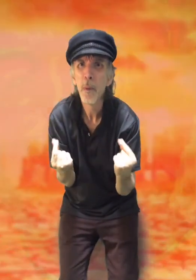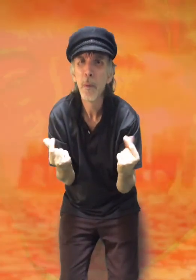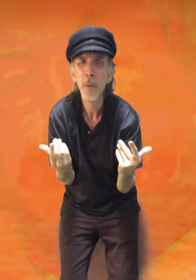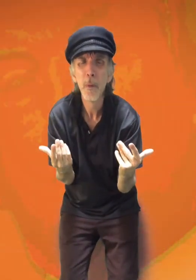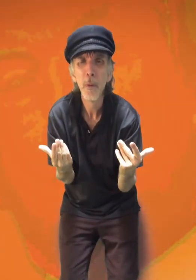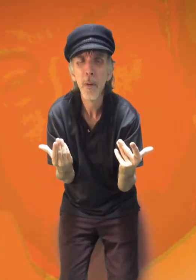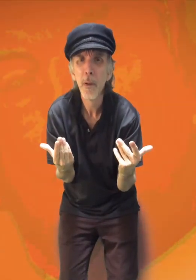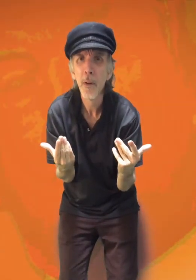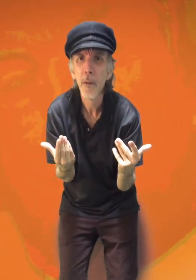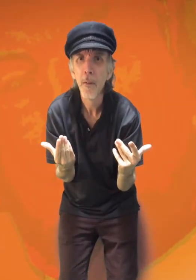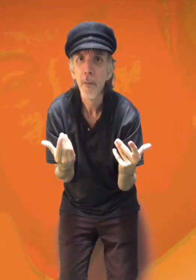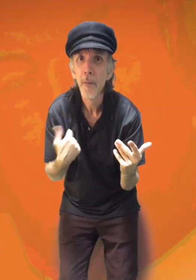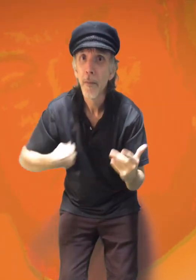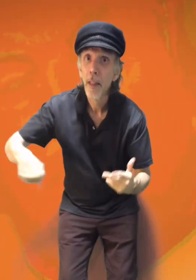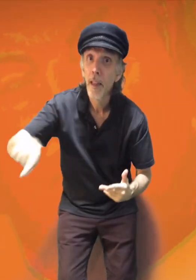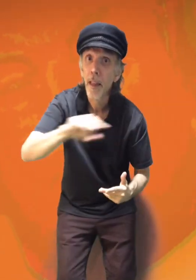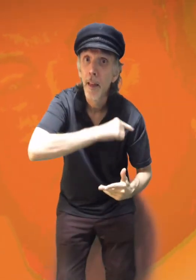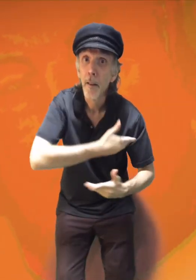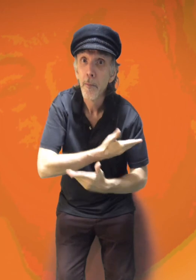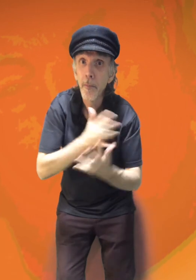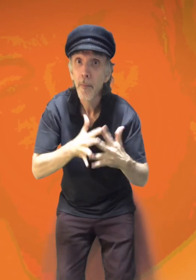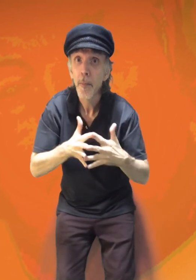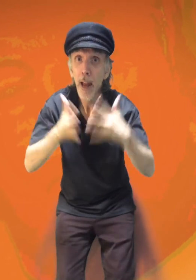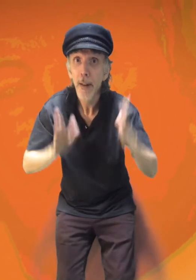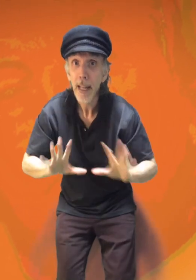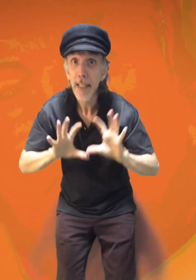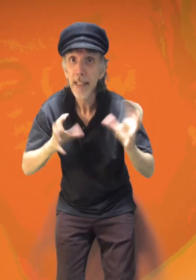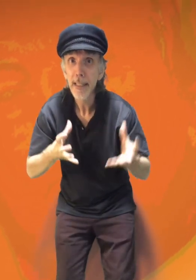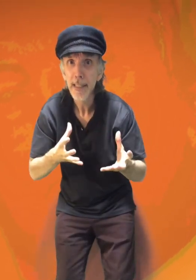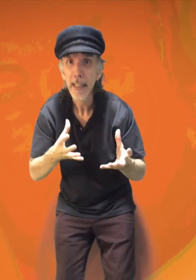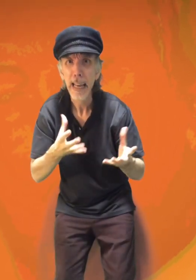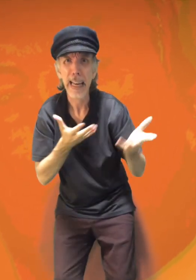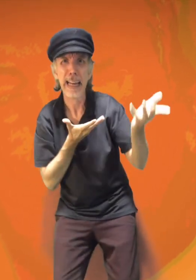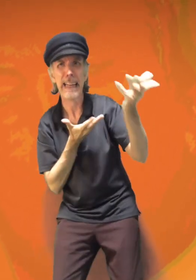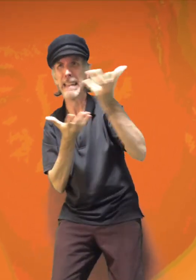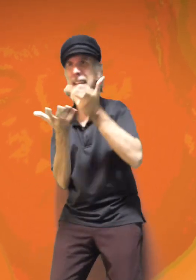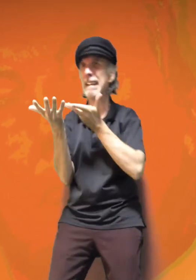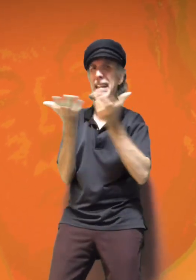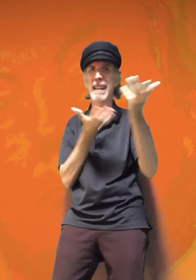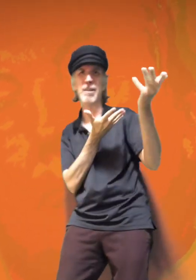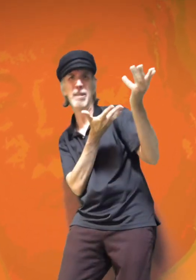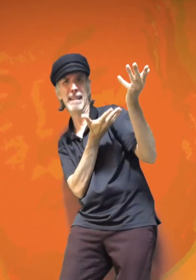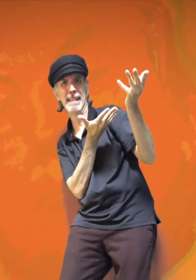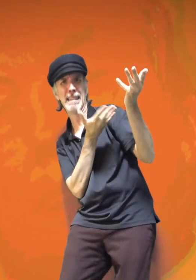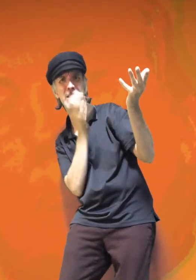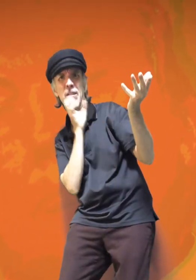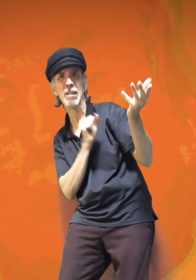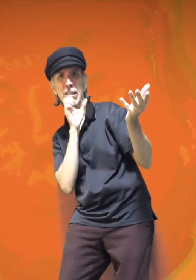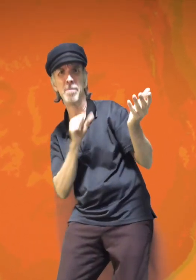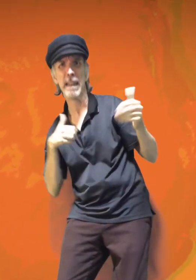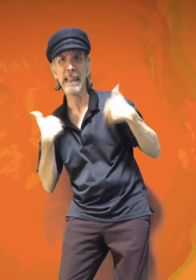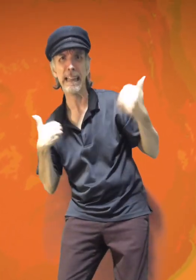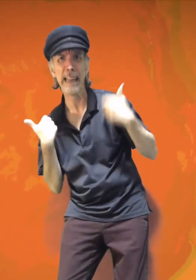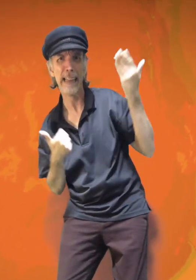We, the Americans, are dealing with the orange monkey.